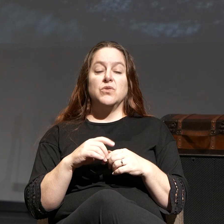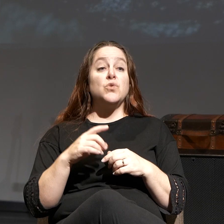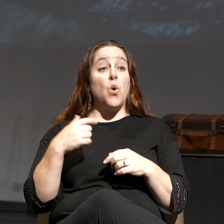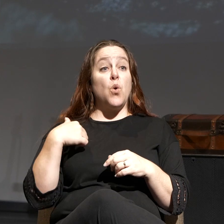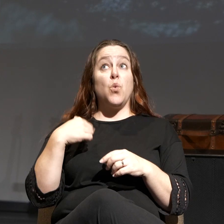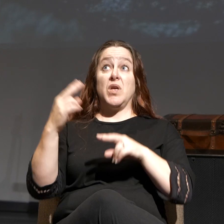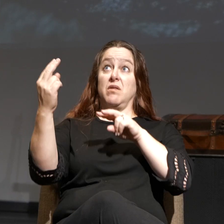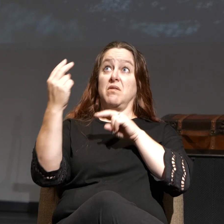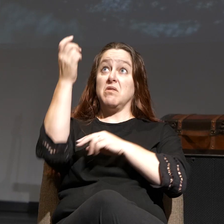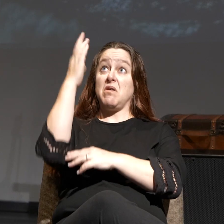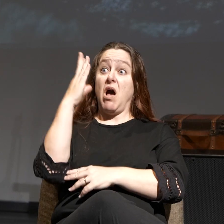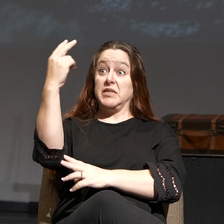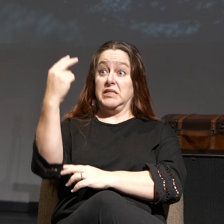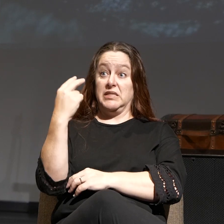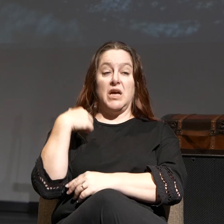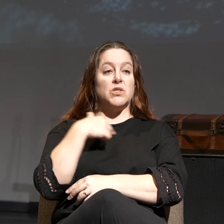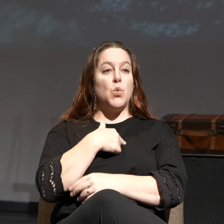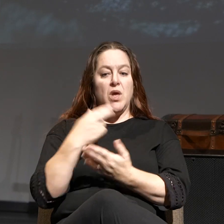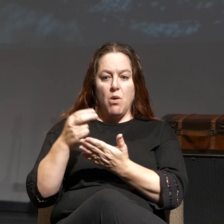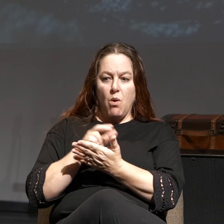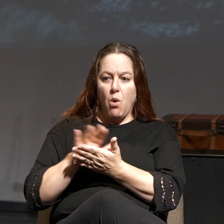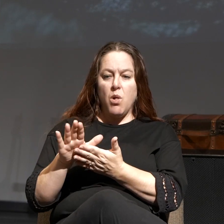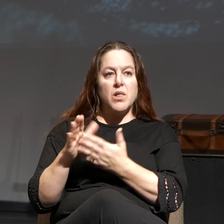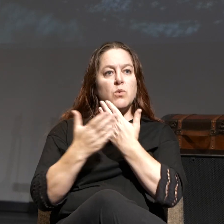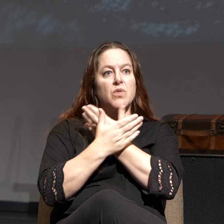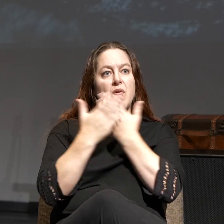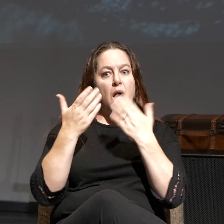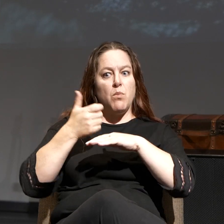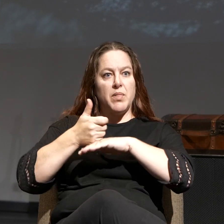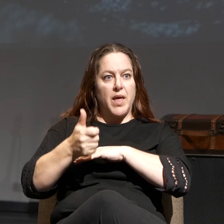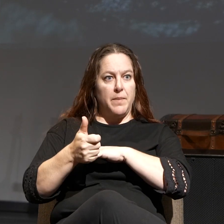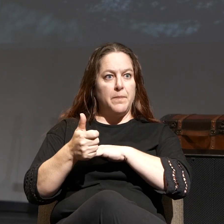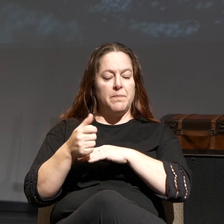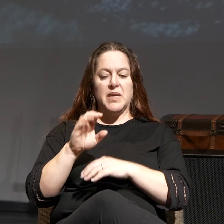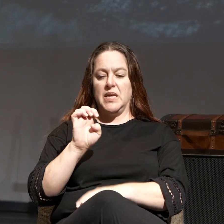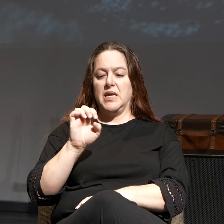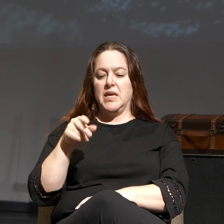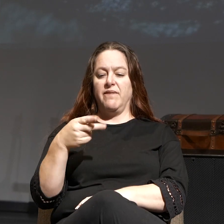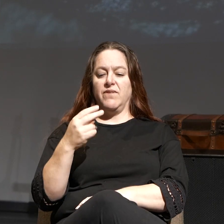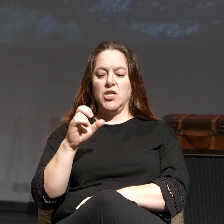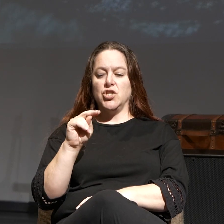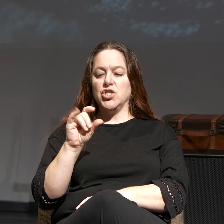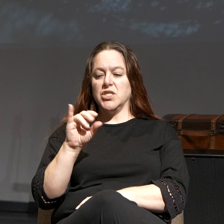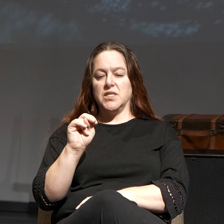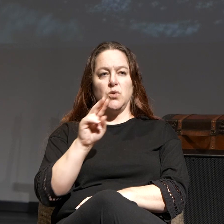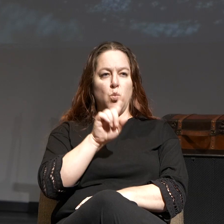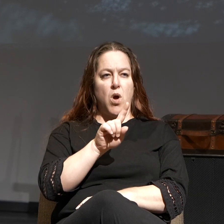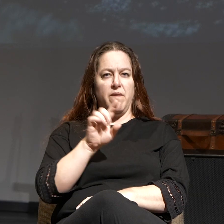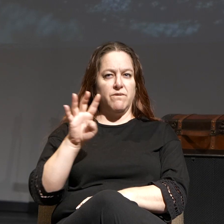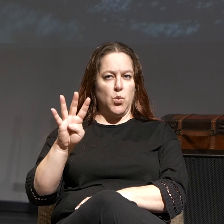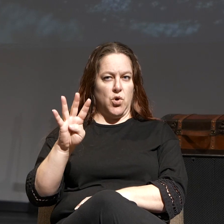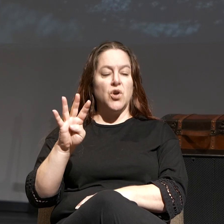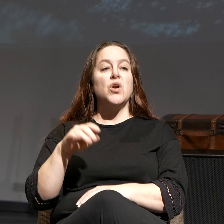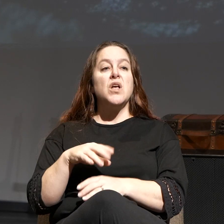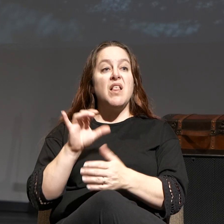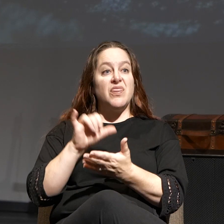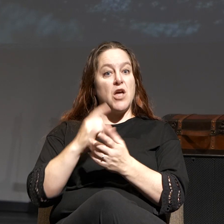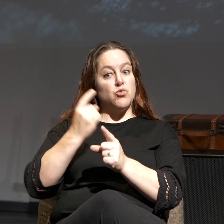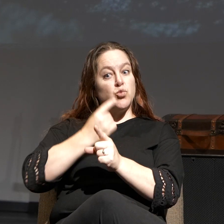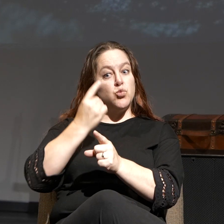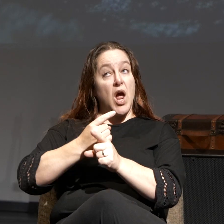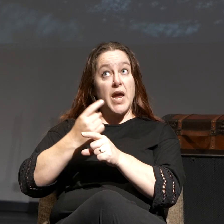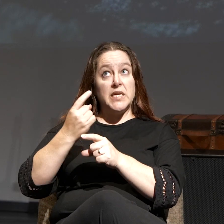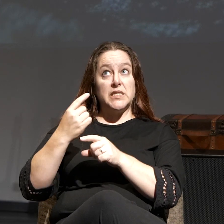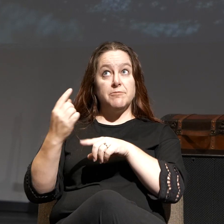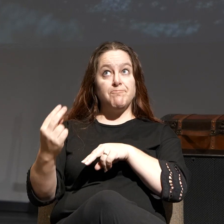blameless before God, Ephesians 1.4. So this righteousness is a right standing with God is something